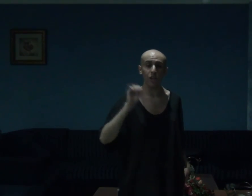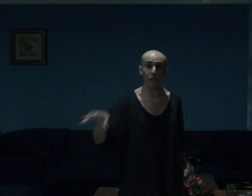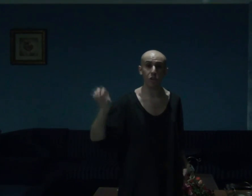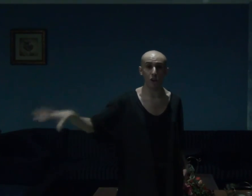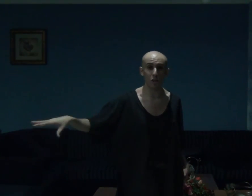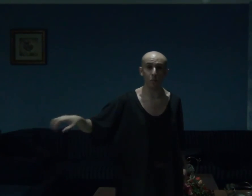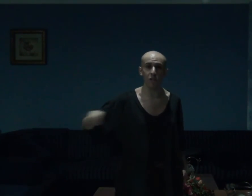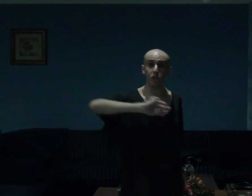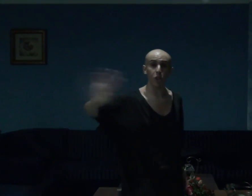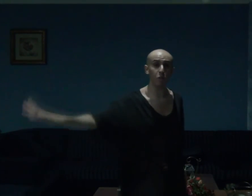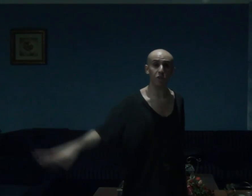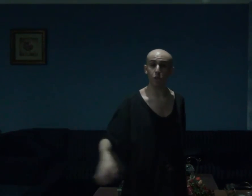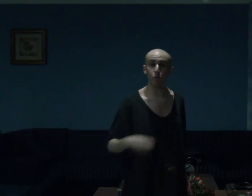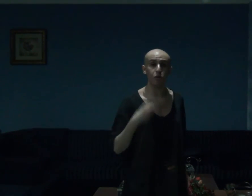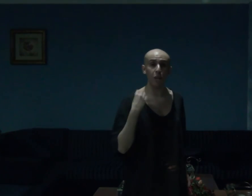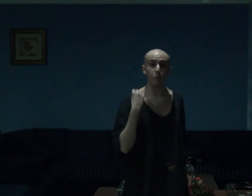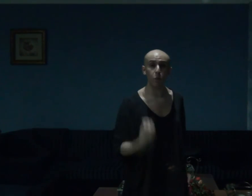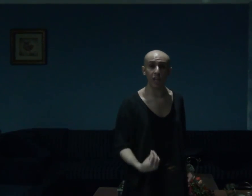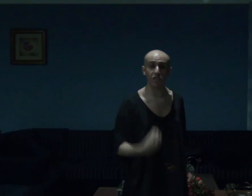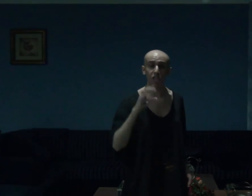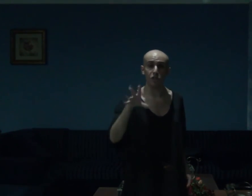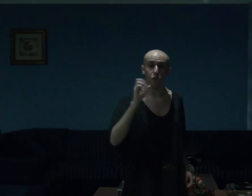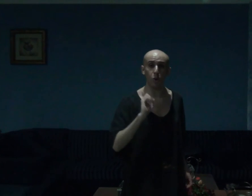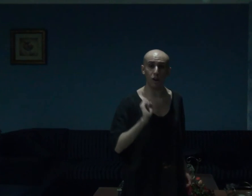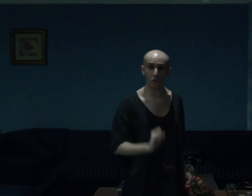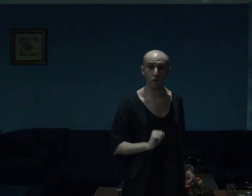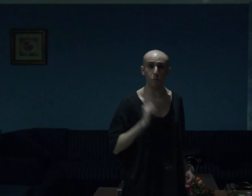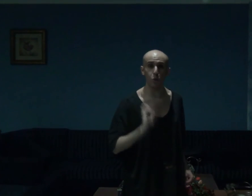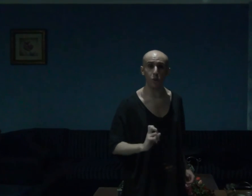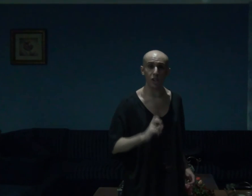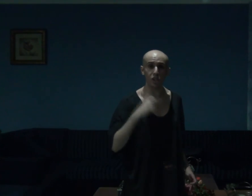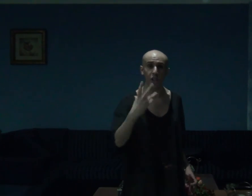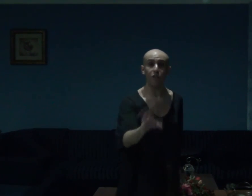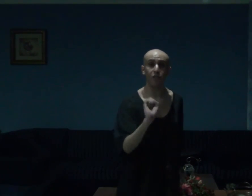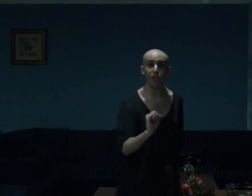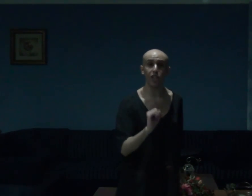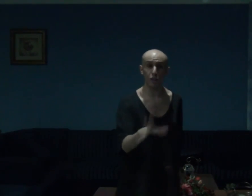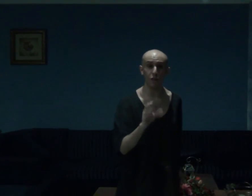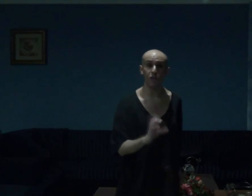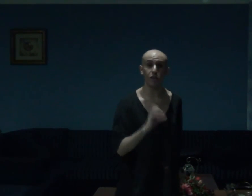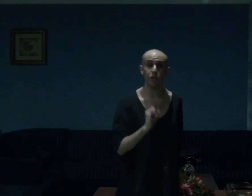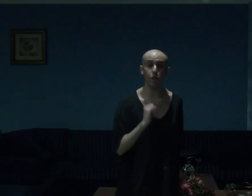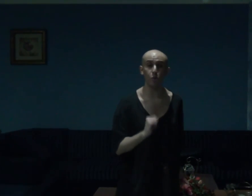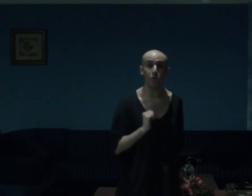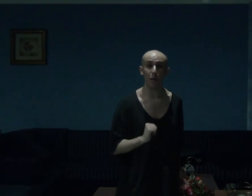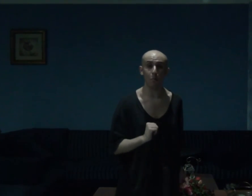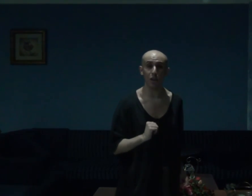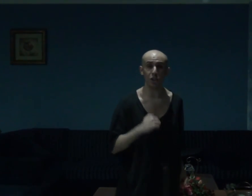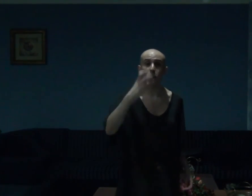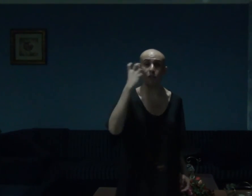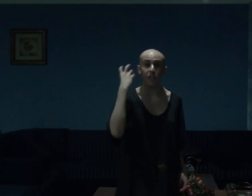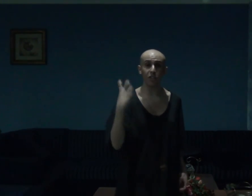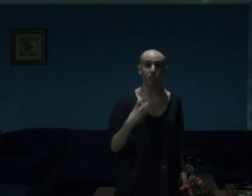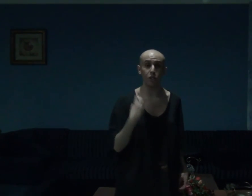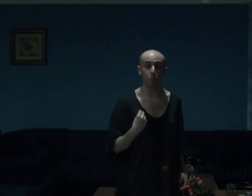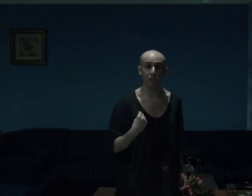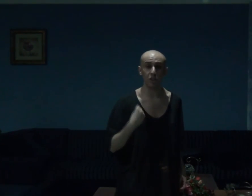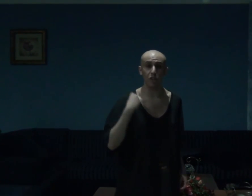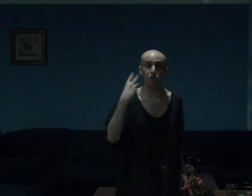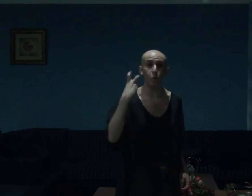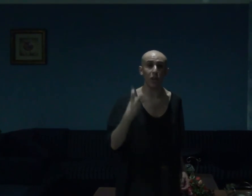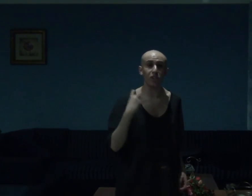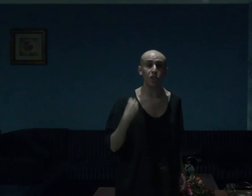or Beth Harmon. She was so damn great and so awesome to watch, I fucking love her so damn much. Her facial